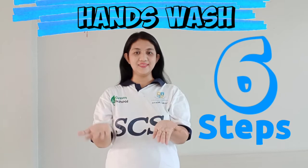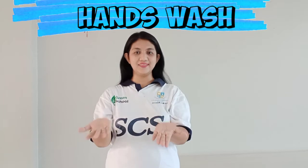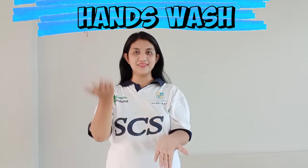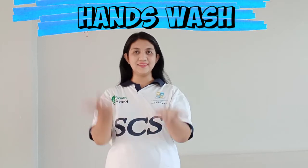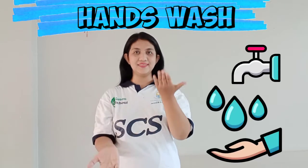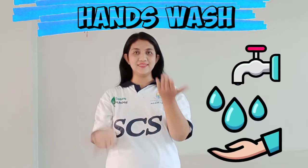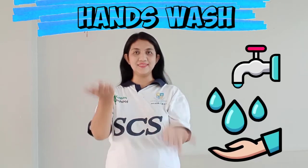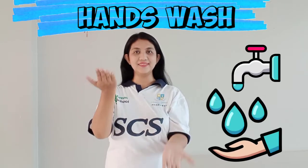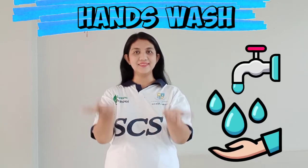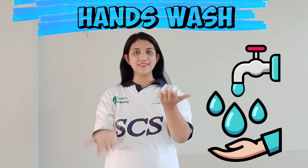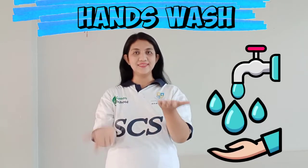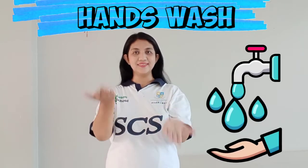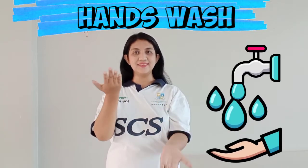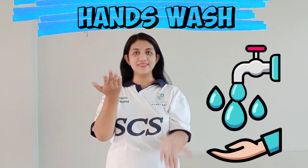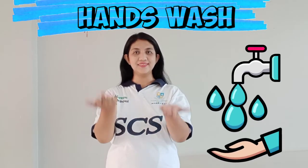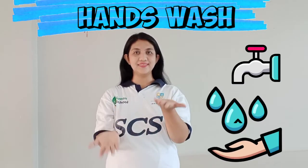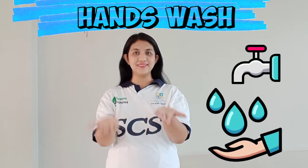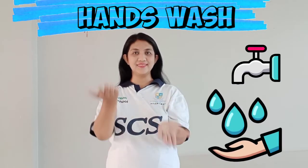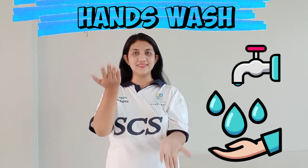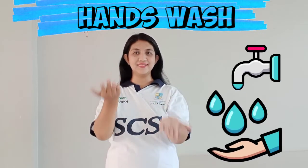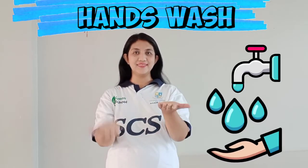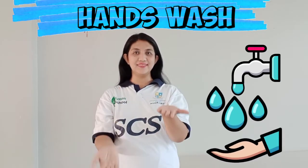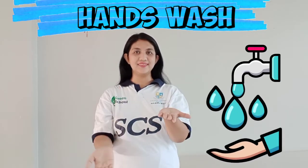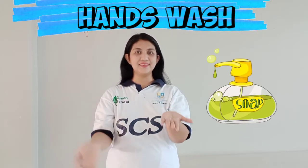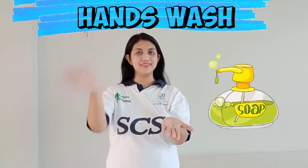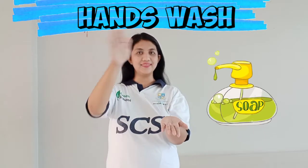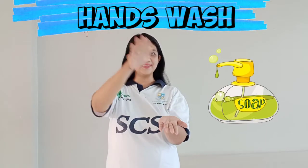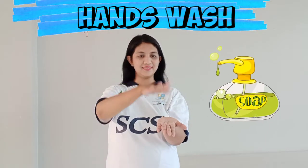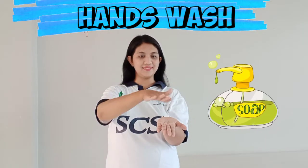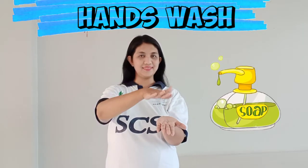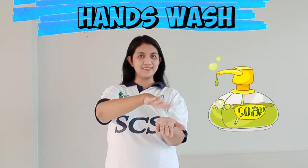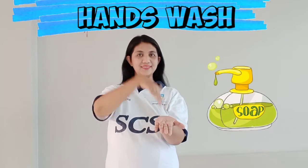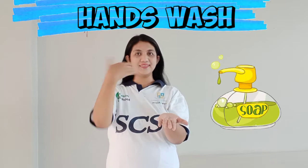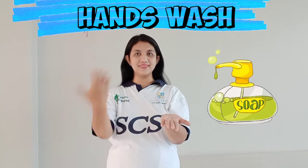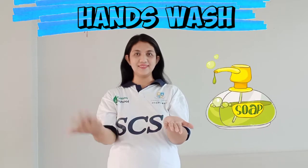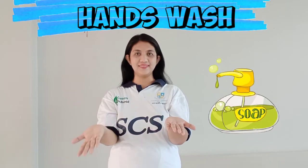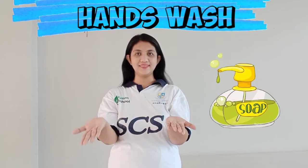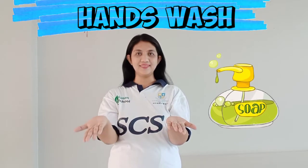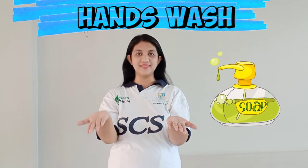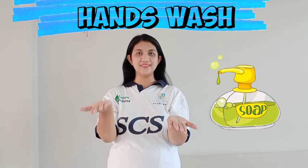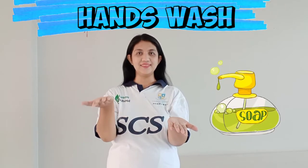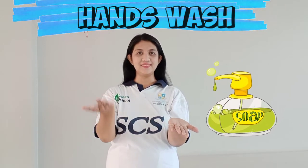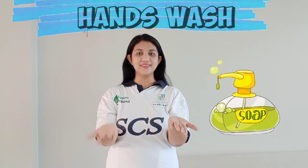Rinse your hand, that is right, give some soap and then start.